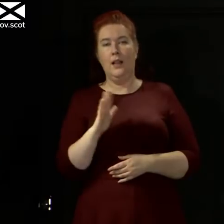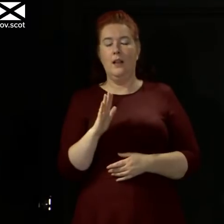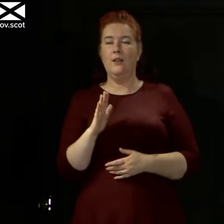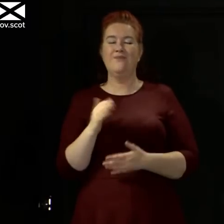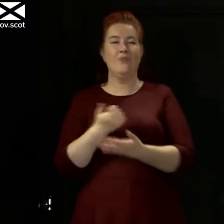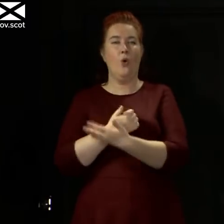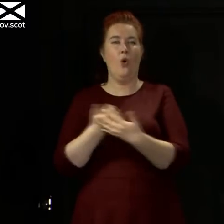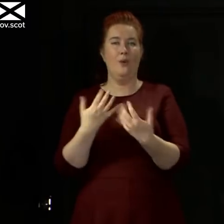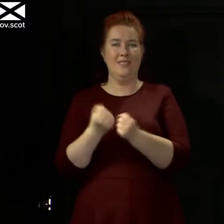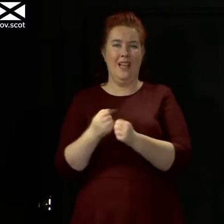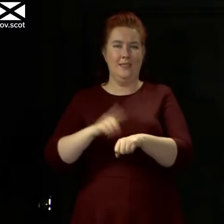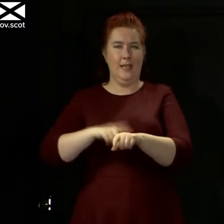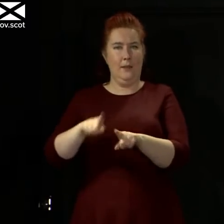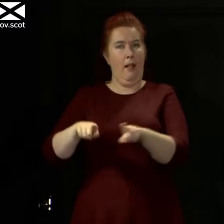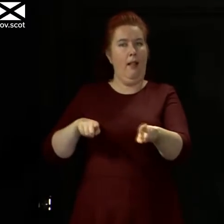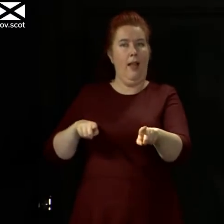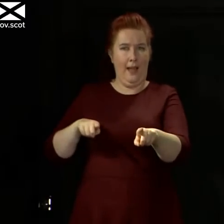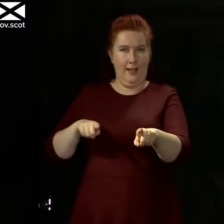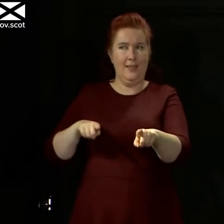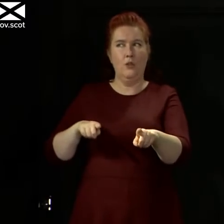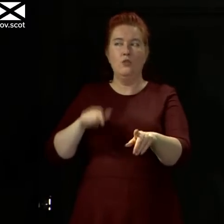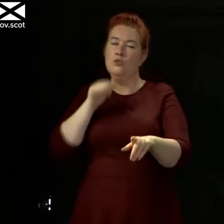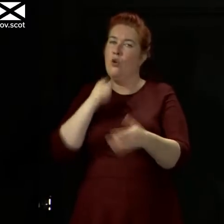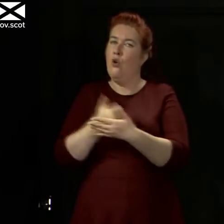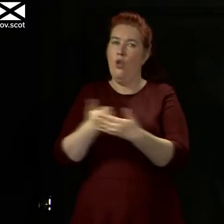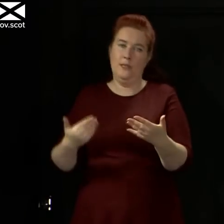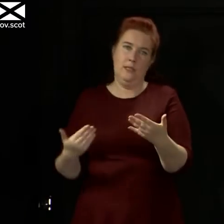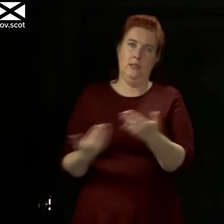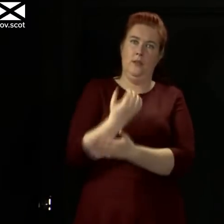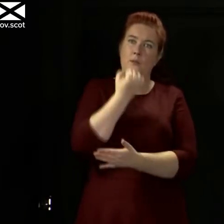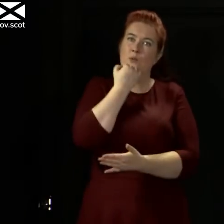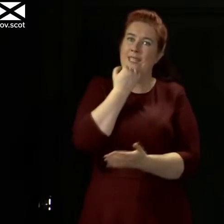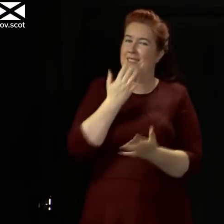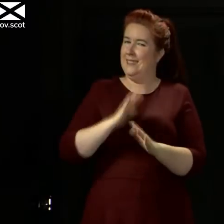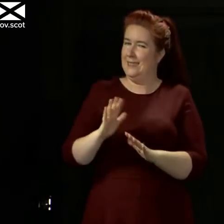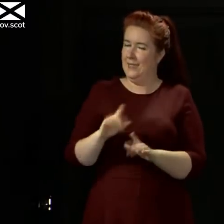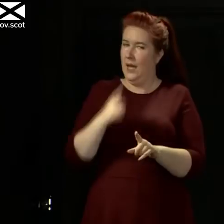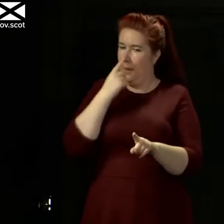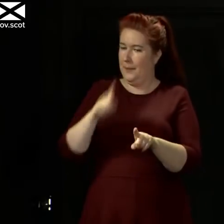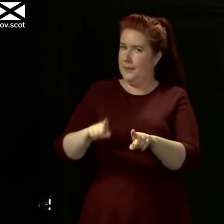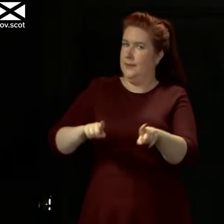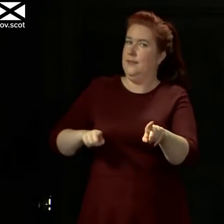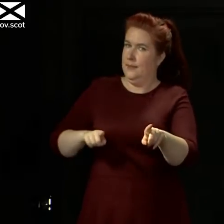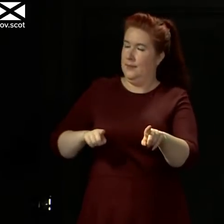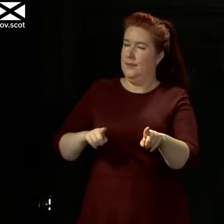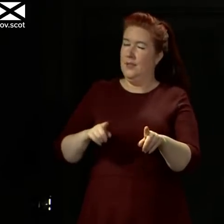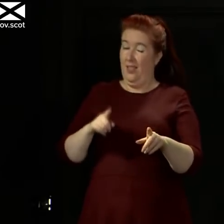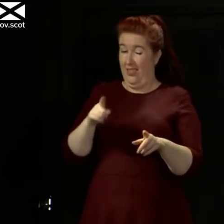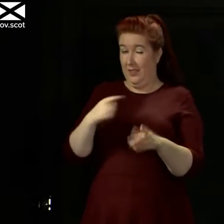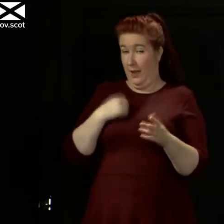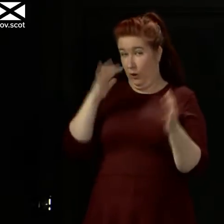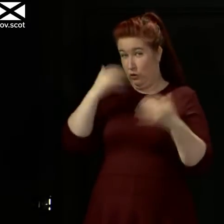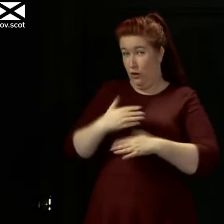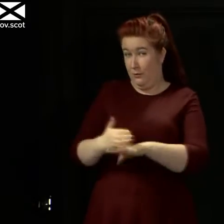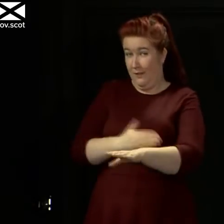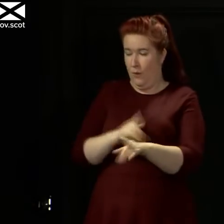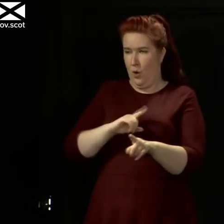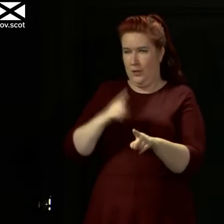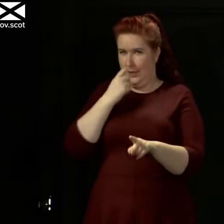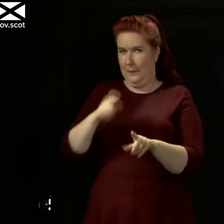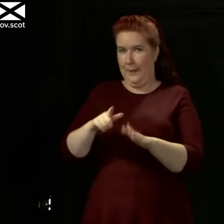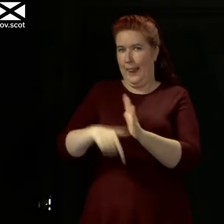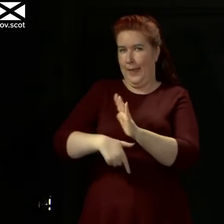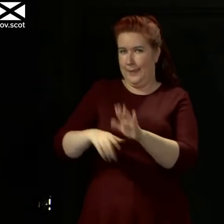of a lag in this data, so it's not bang up to date, and you'll recall that that was one of the concerns I had previously. And secondly,